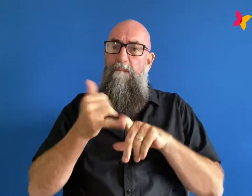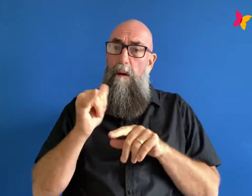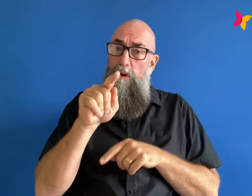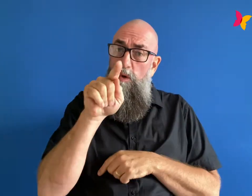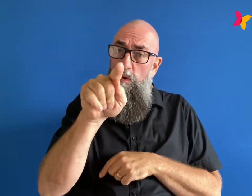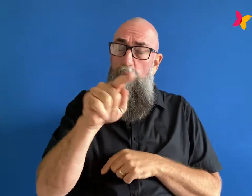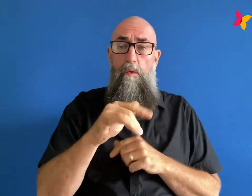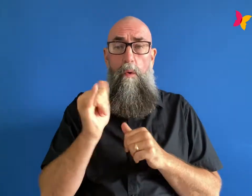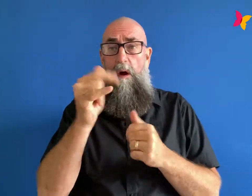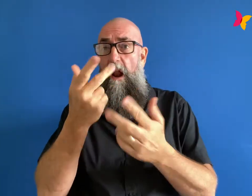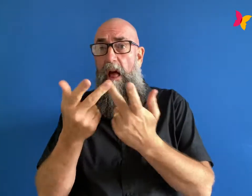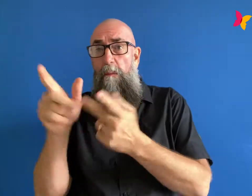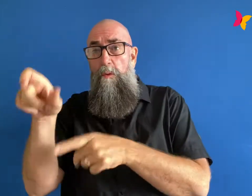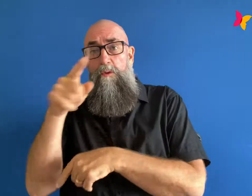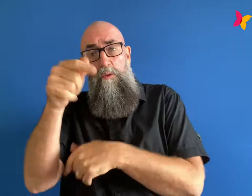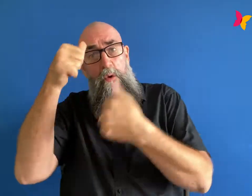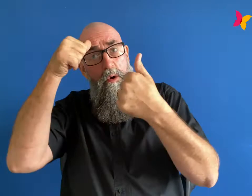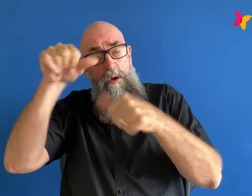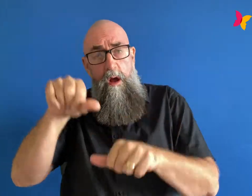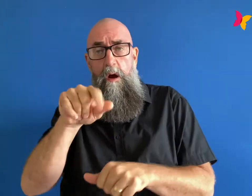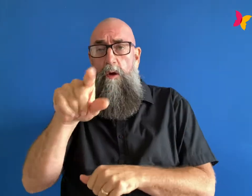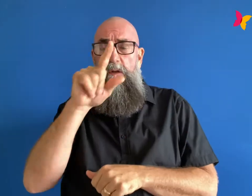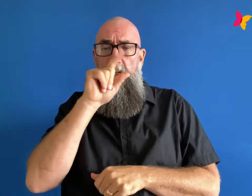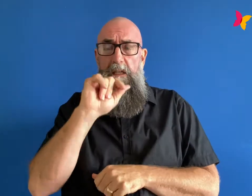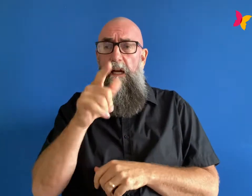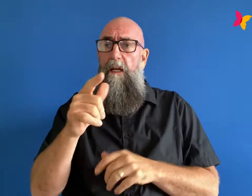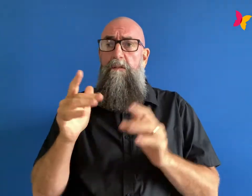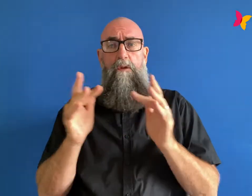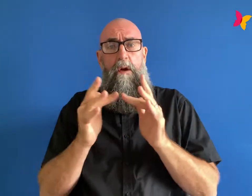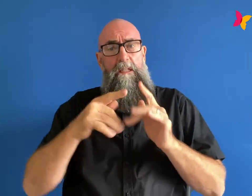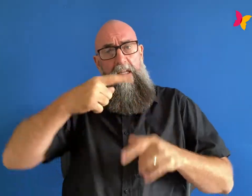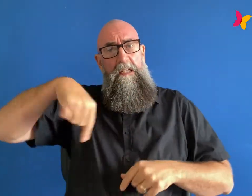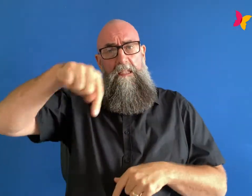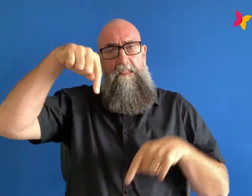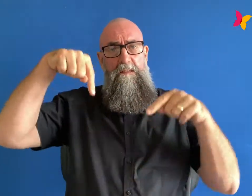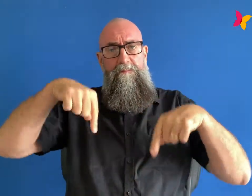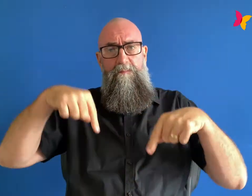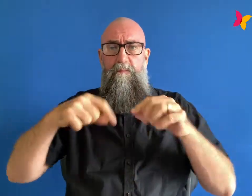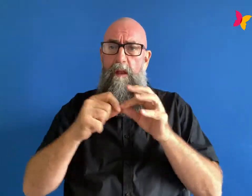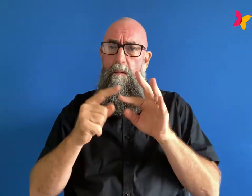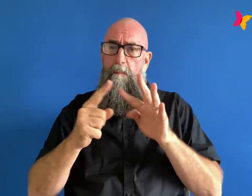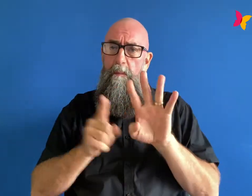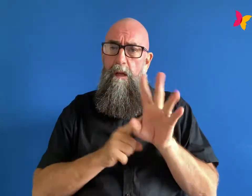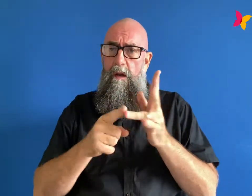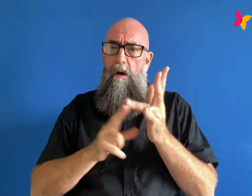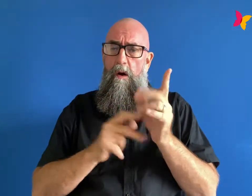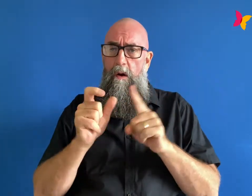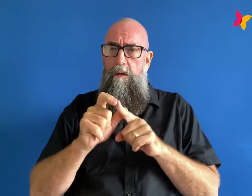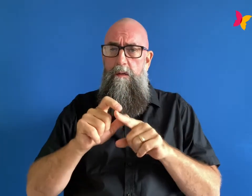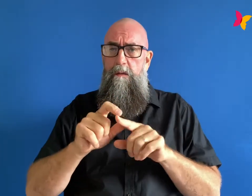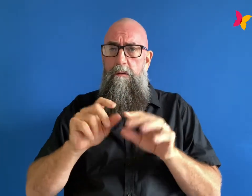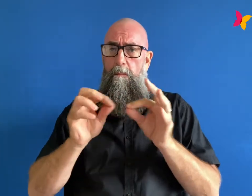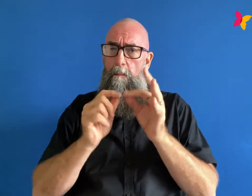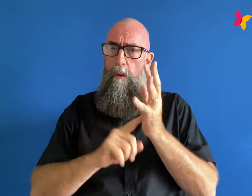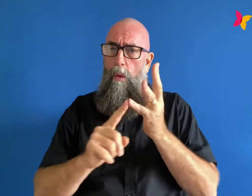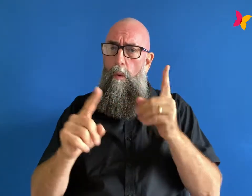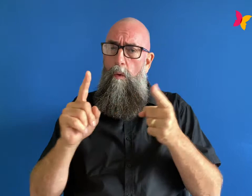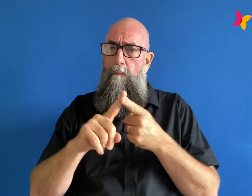.au or call our support service on 1300 22 4636 hey there my name